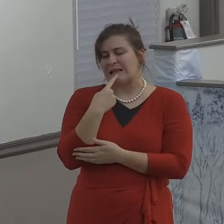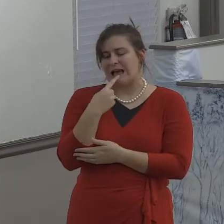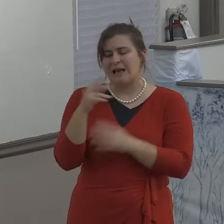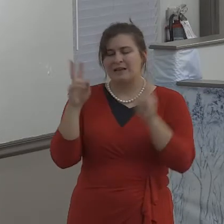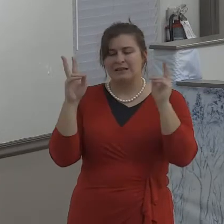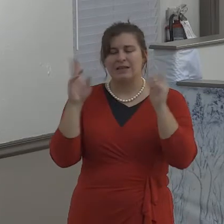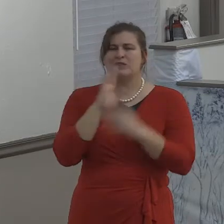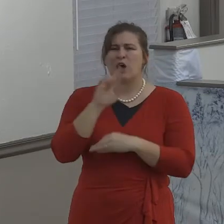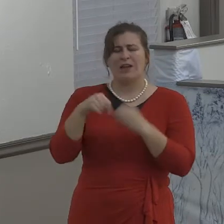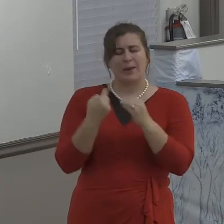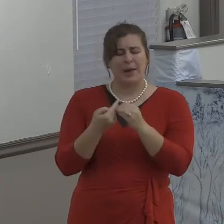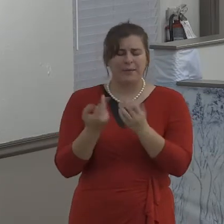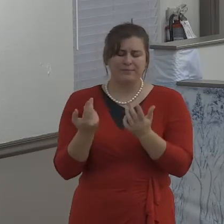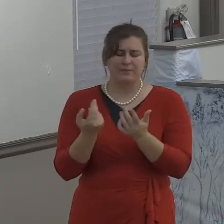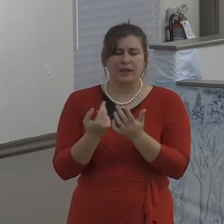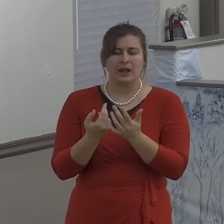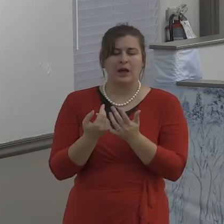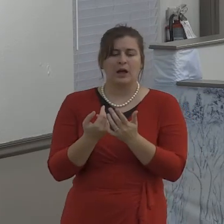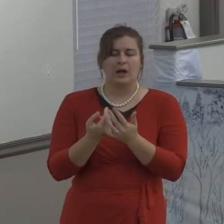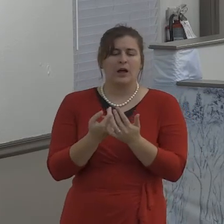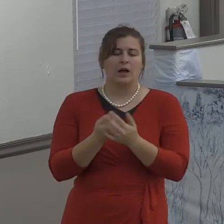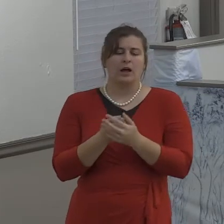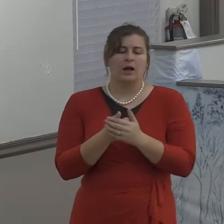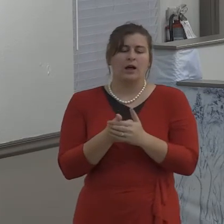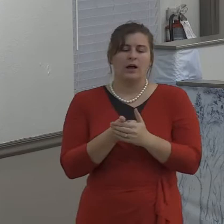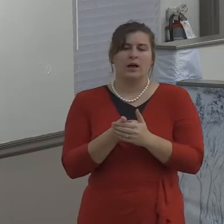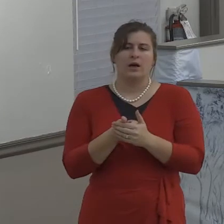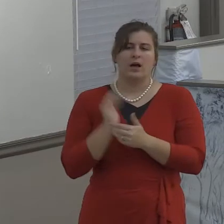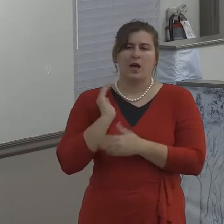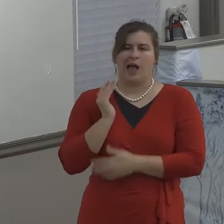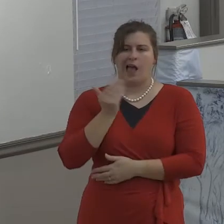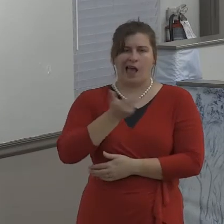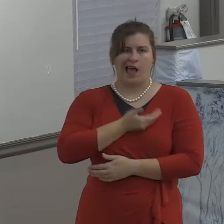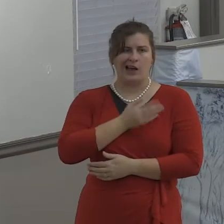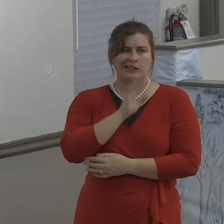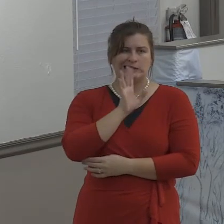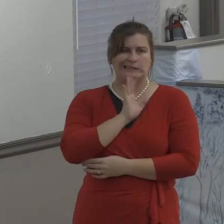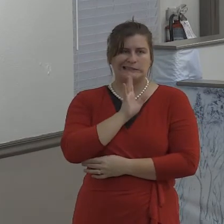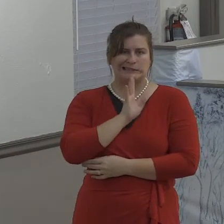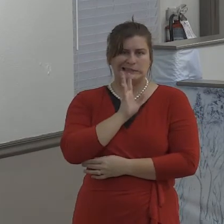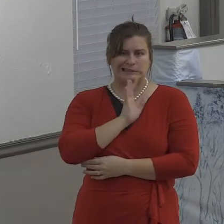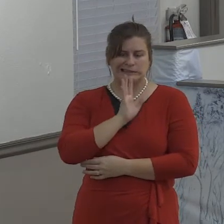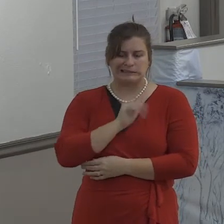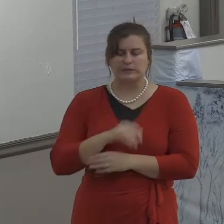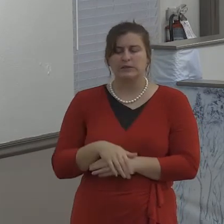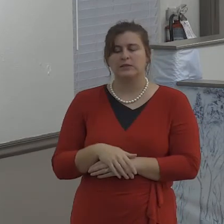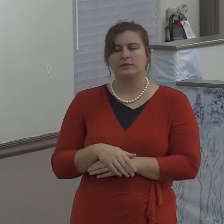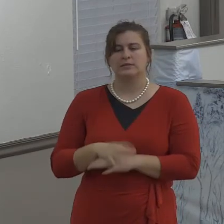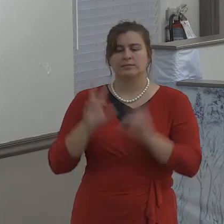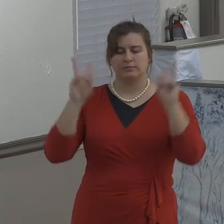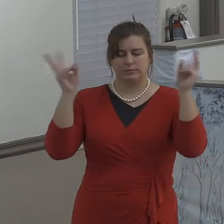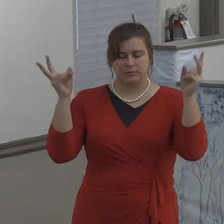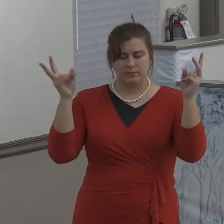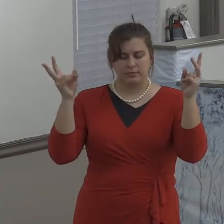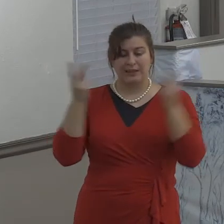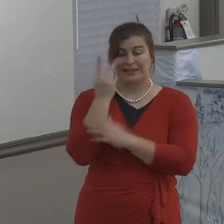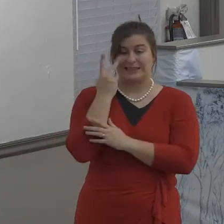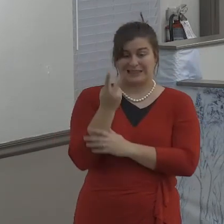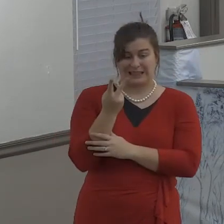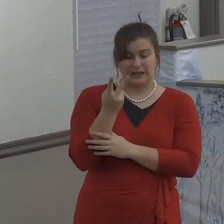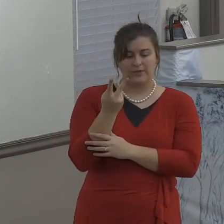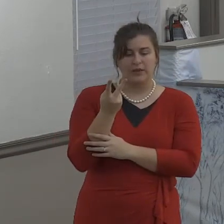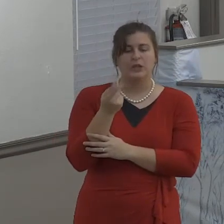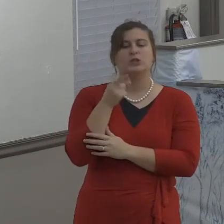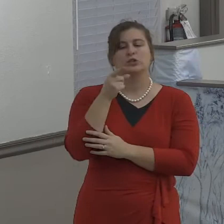But speaking the truth in love may grow up into him in all things, which is the head, even Christ.